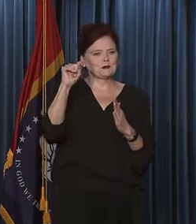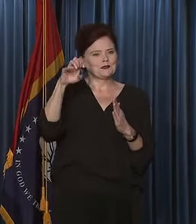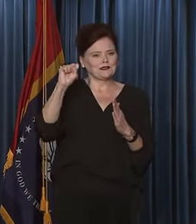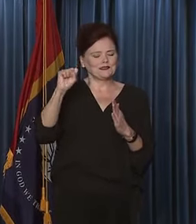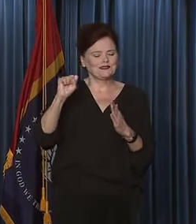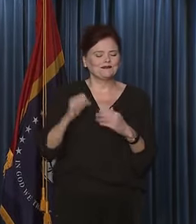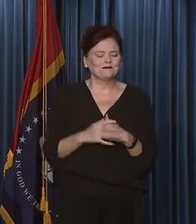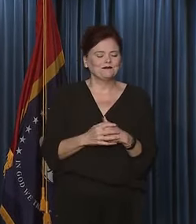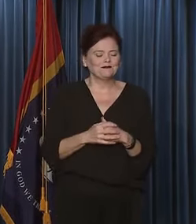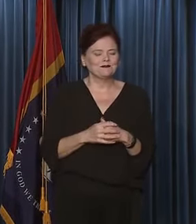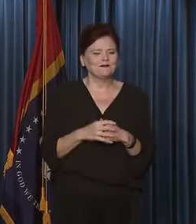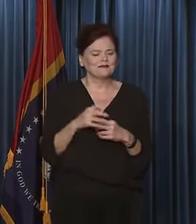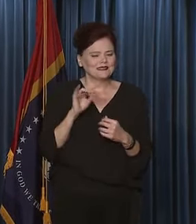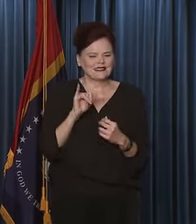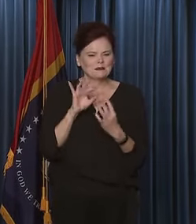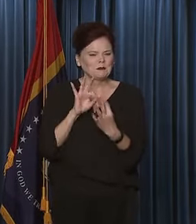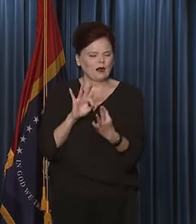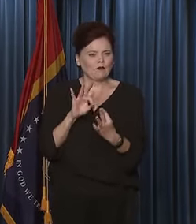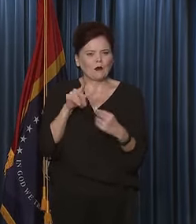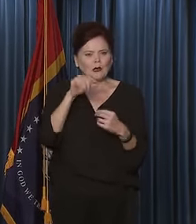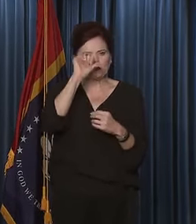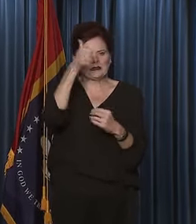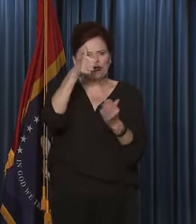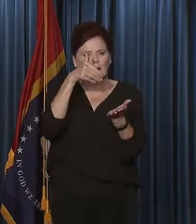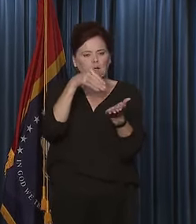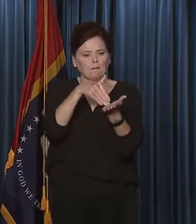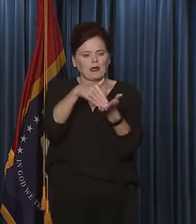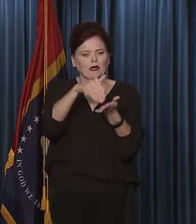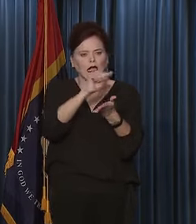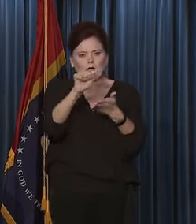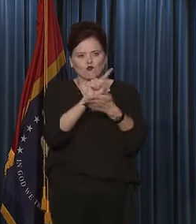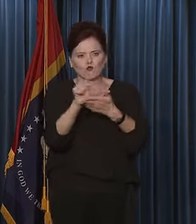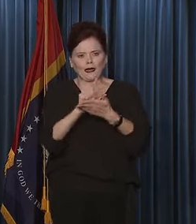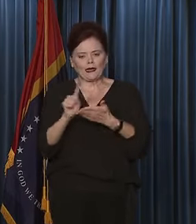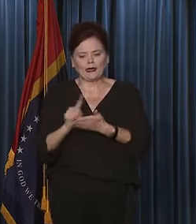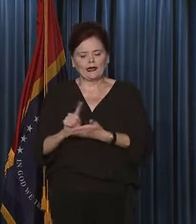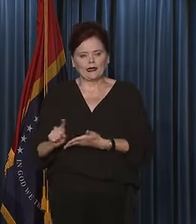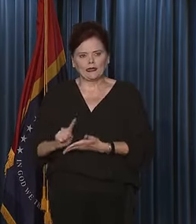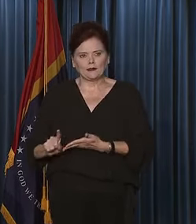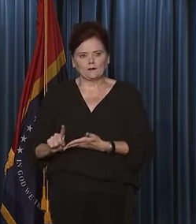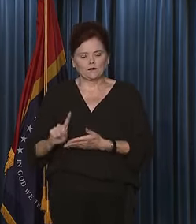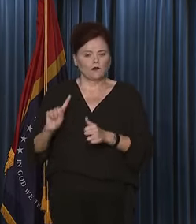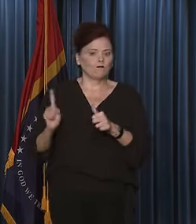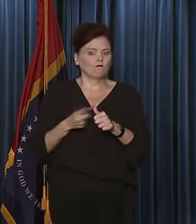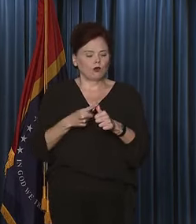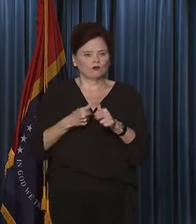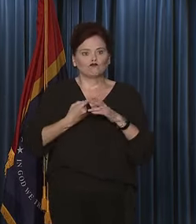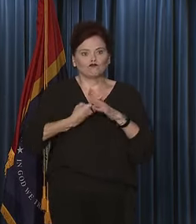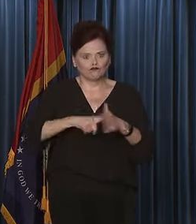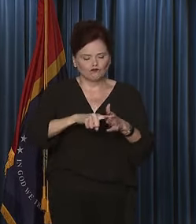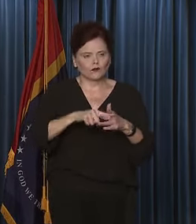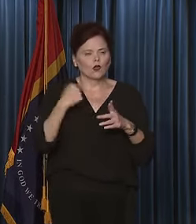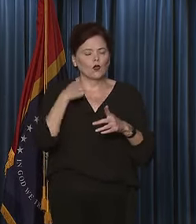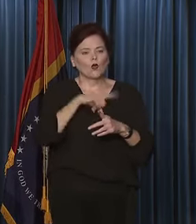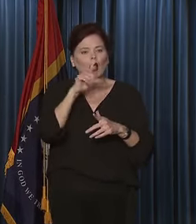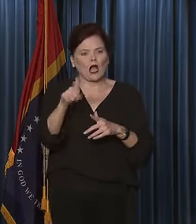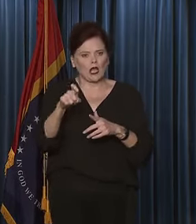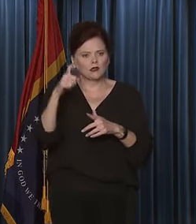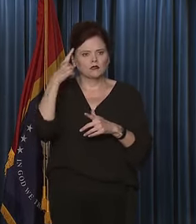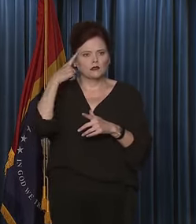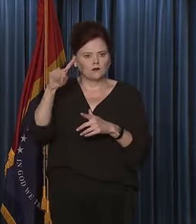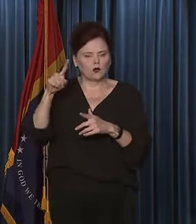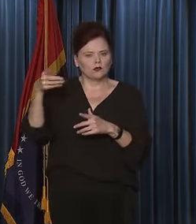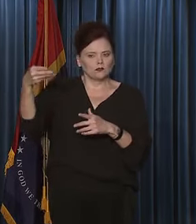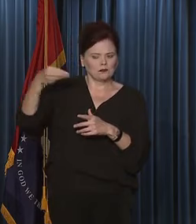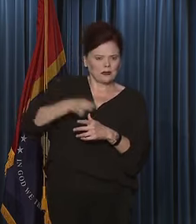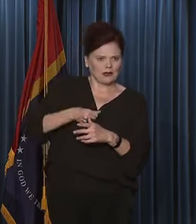absolutely very perfect. About $10 million a week is what this is going to cost, the initial push. And we have asked for an expedited. We're